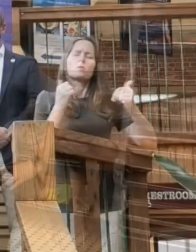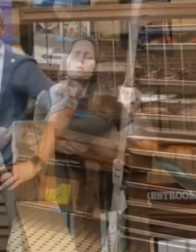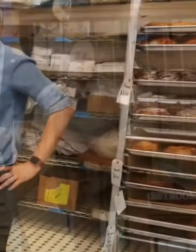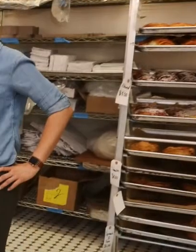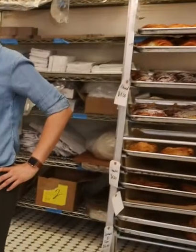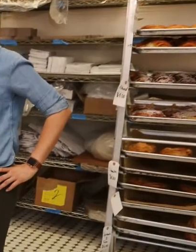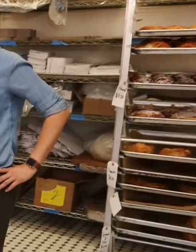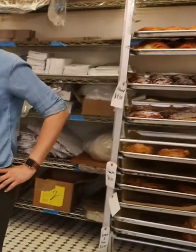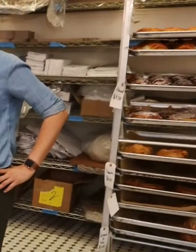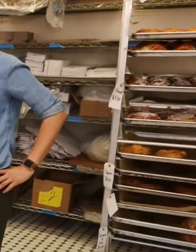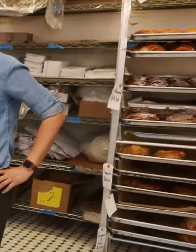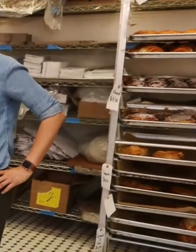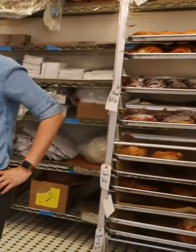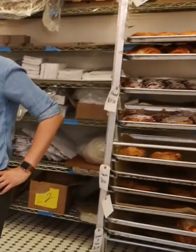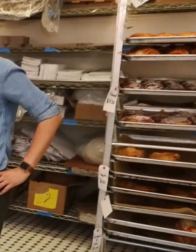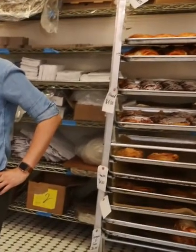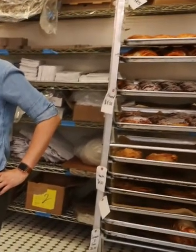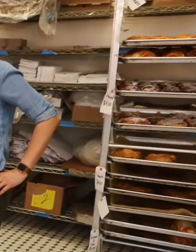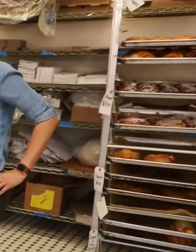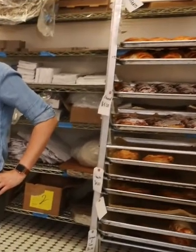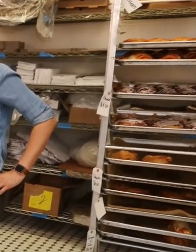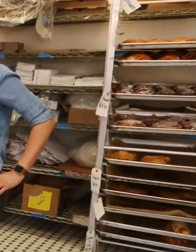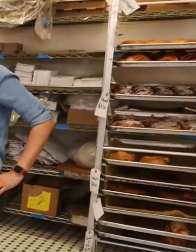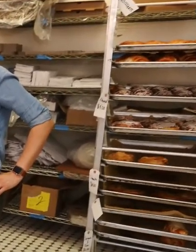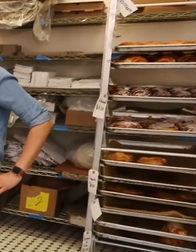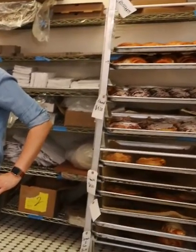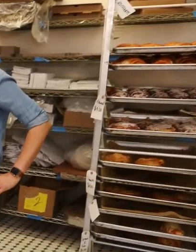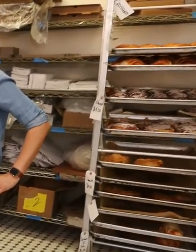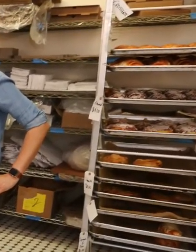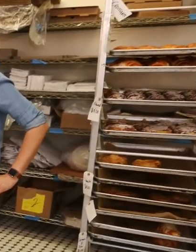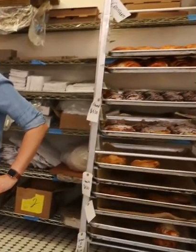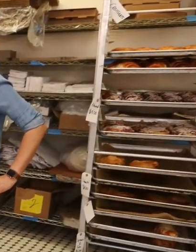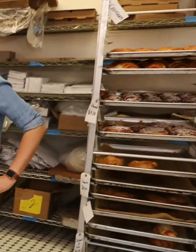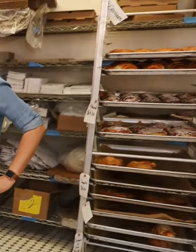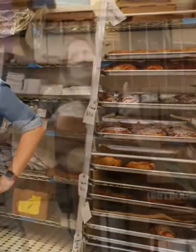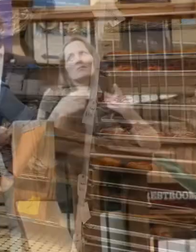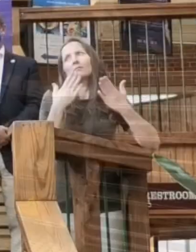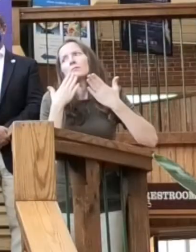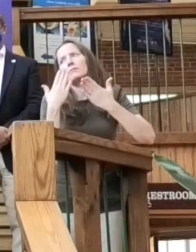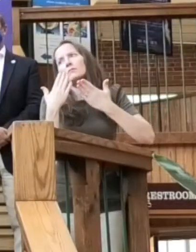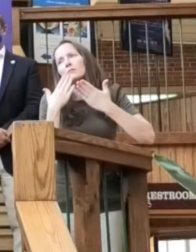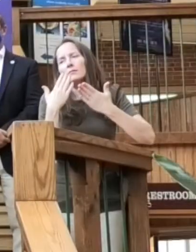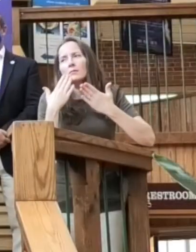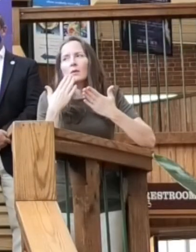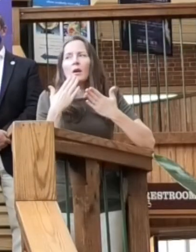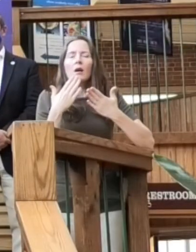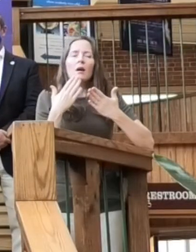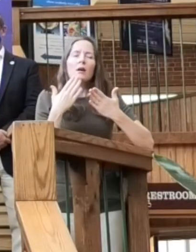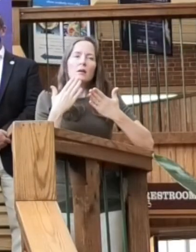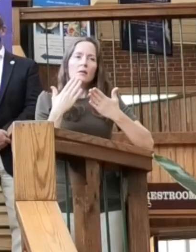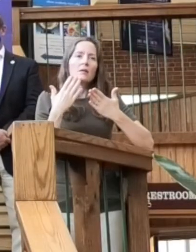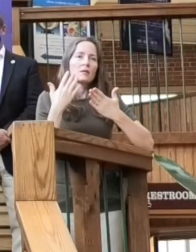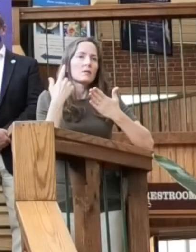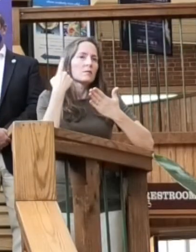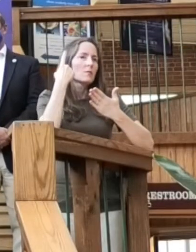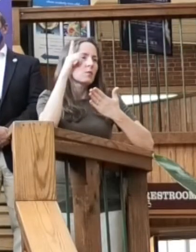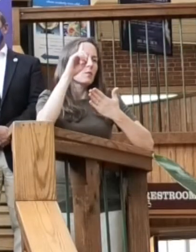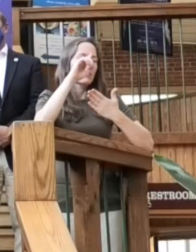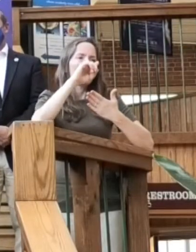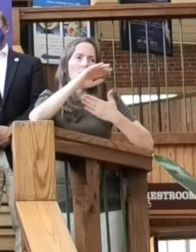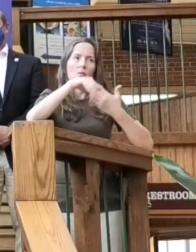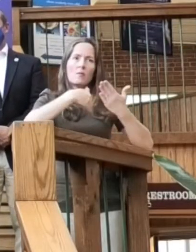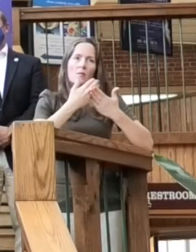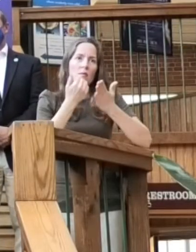this shutdown. I am actually very thankful and grateful for all the help that Mill